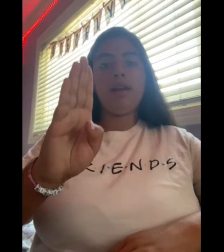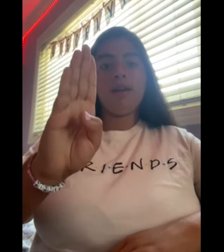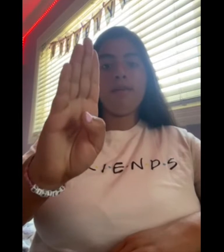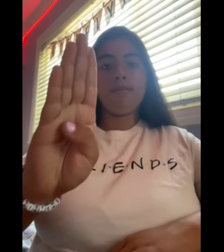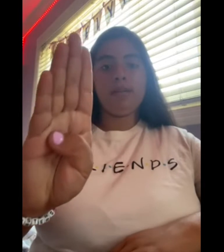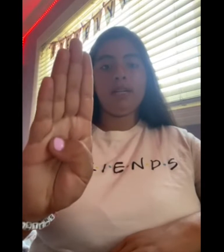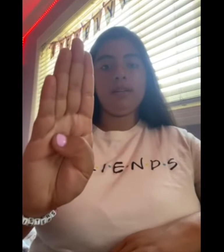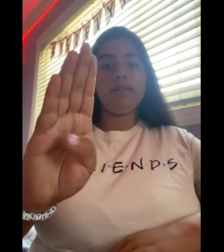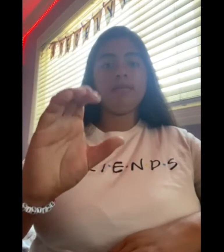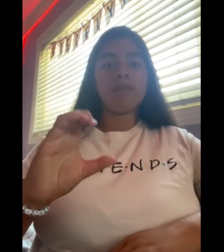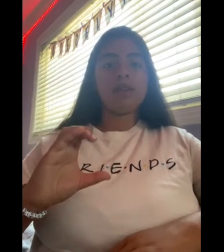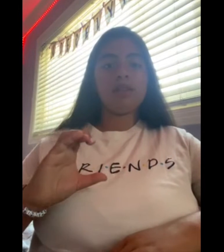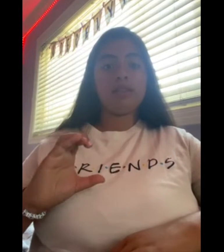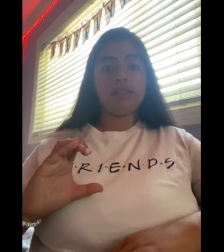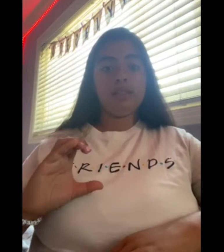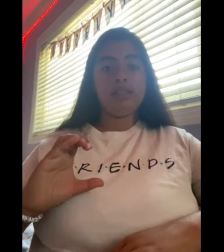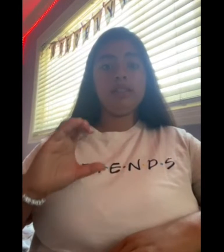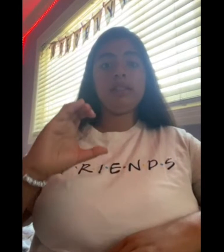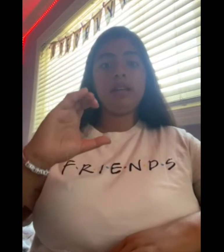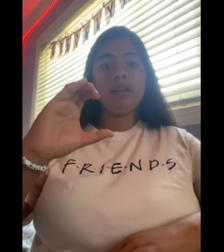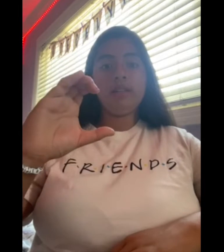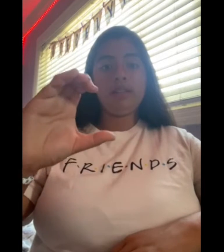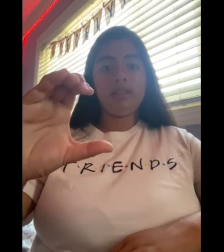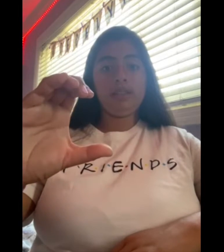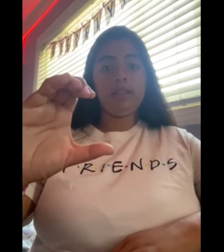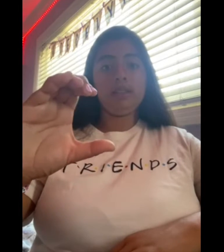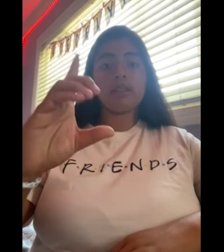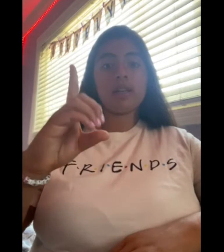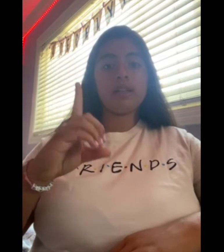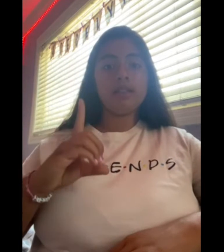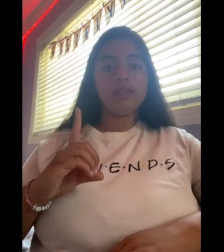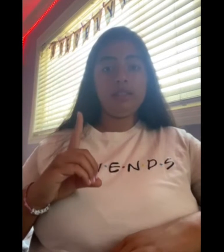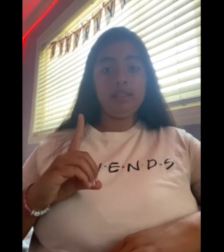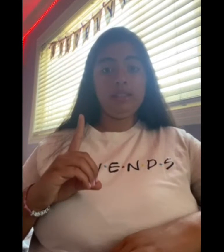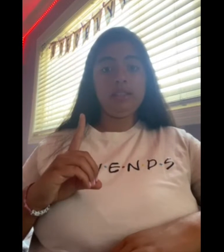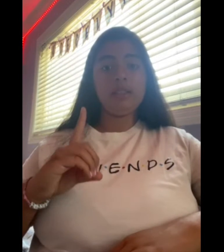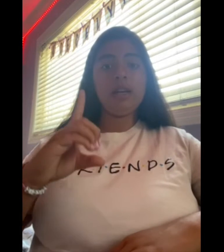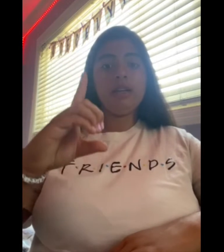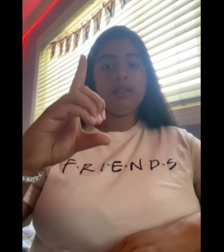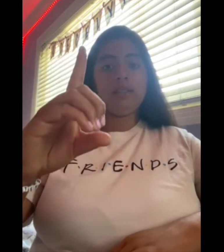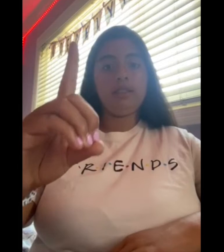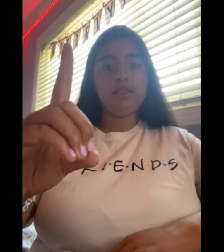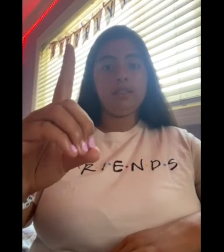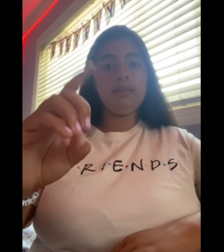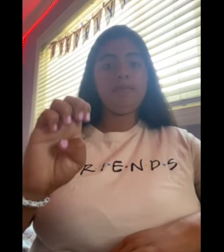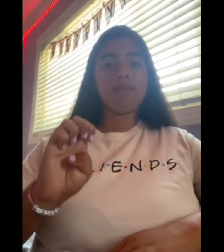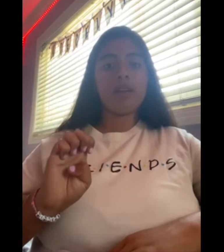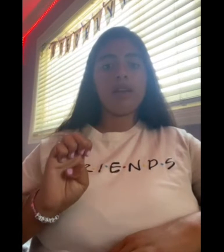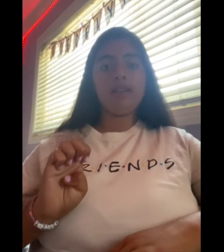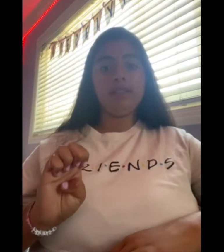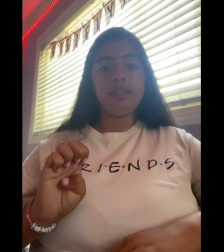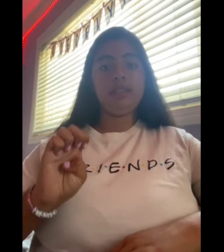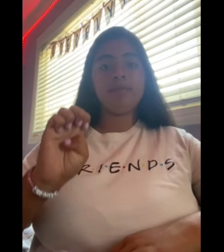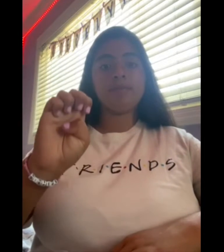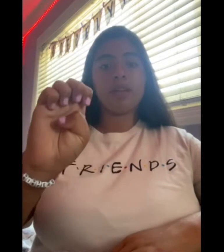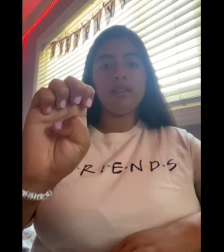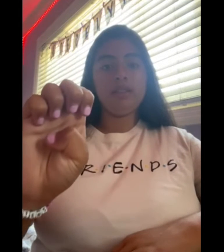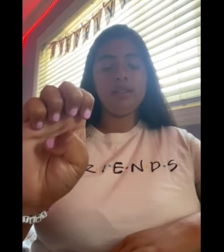B, C, C, D, D, E, E,